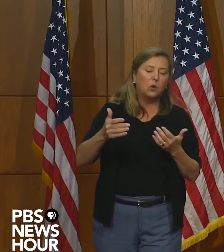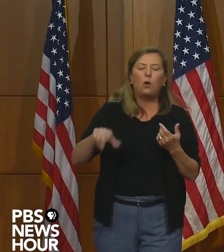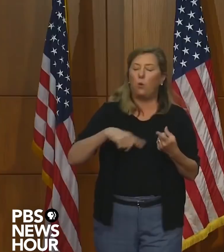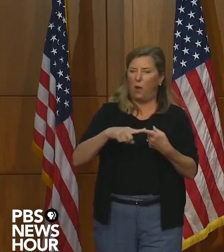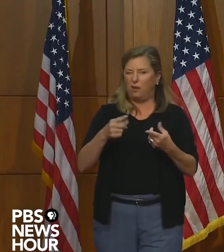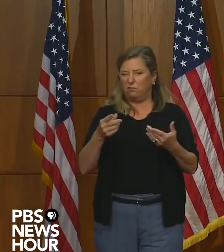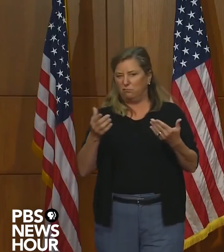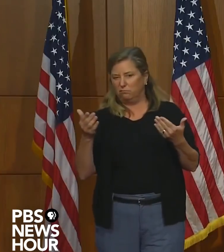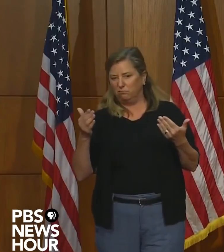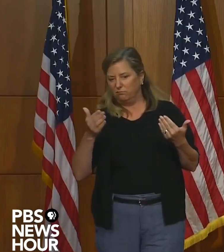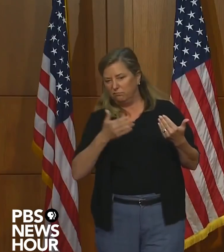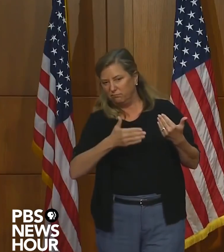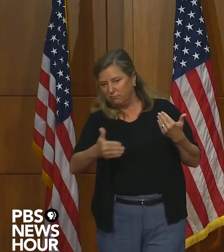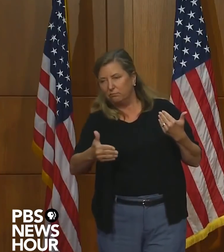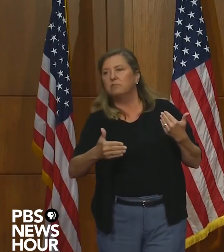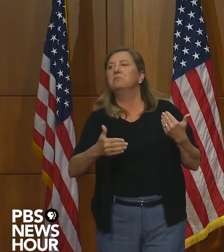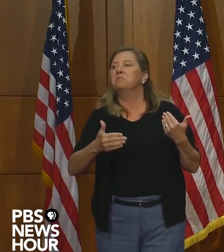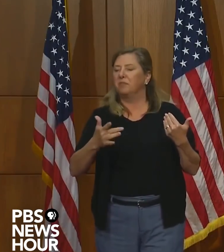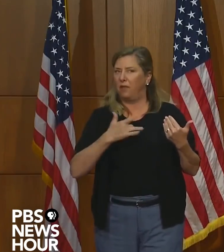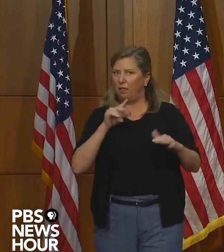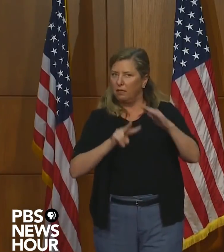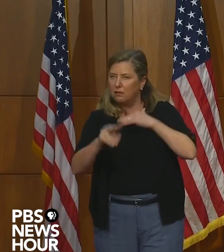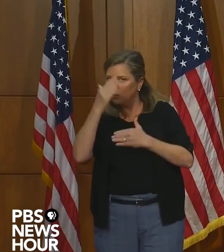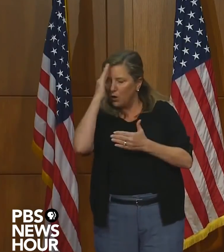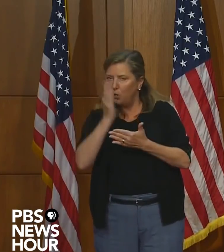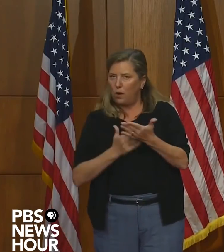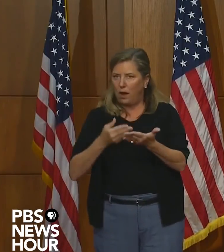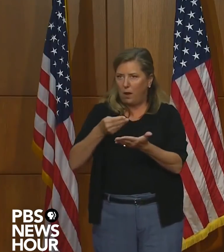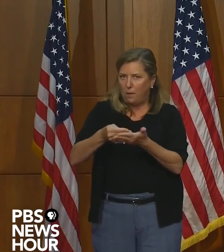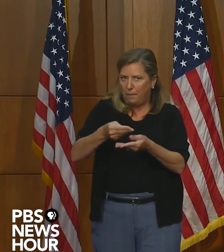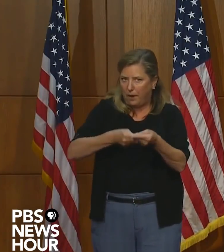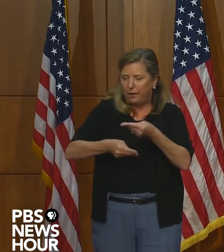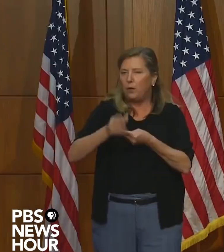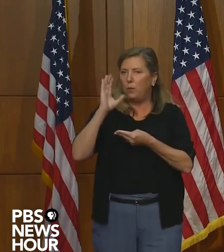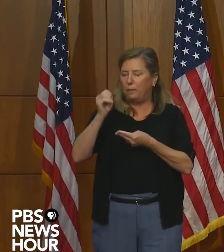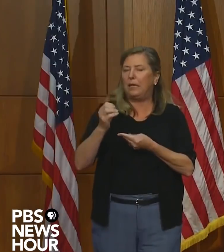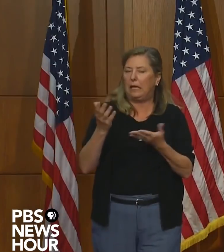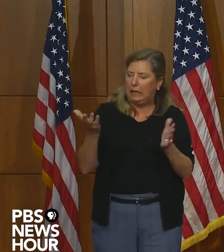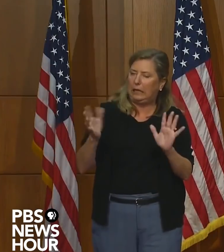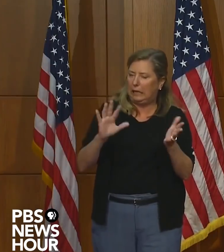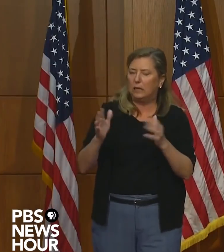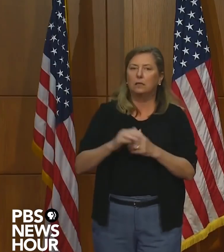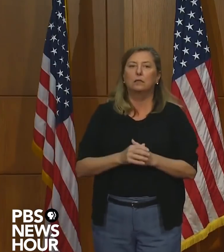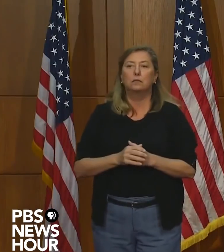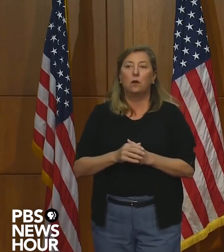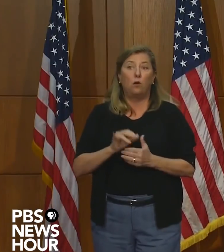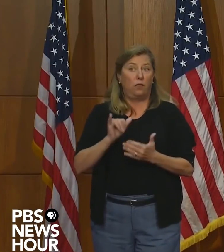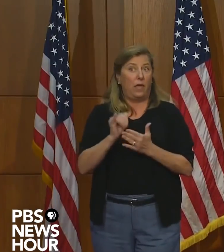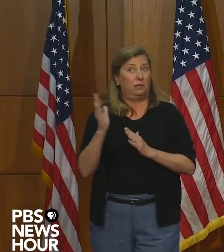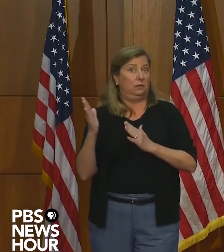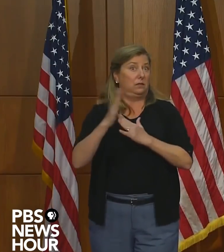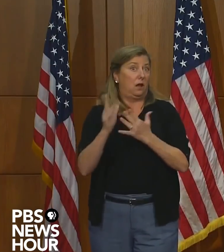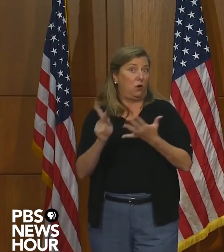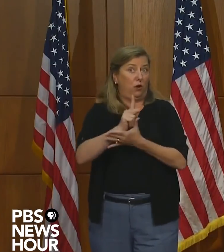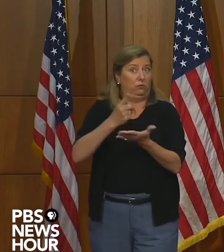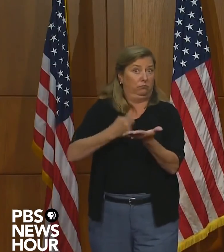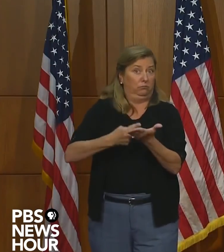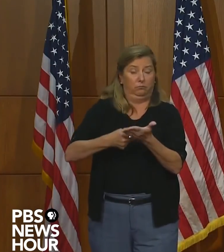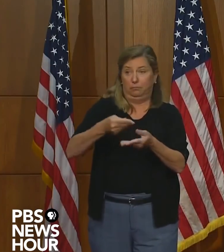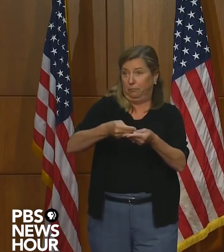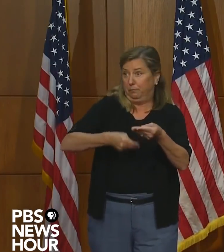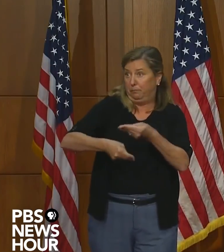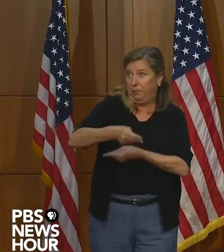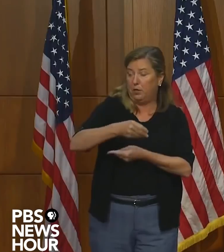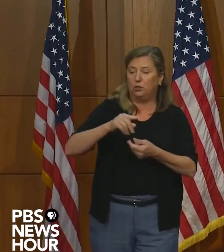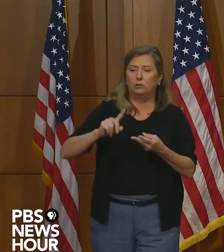of, of what our revenue is going to be coming into Virginia. So, so that will be certainly a top priority, but, but also